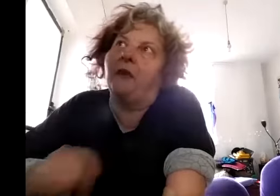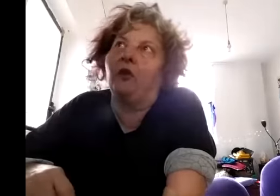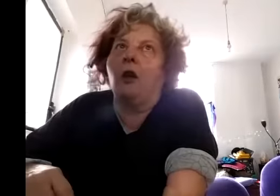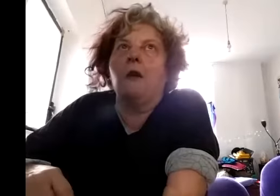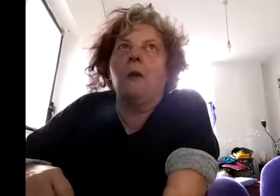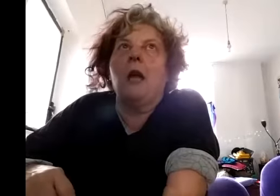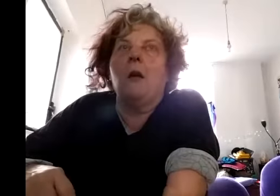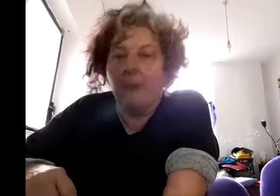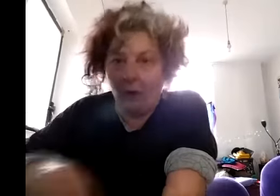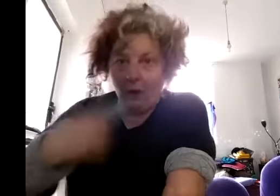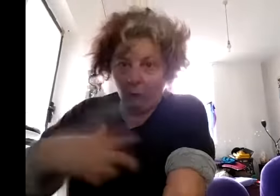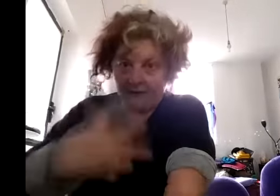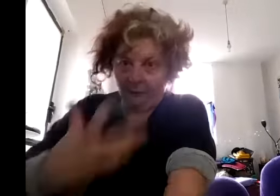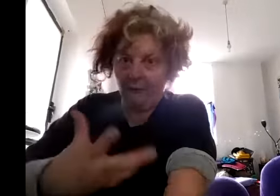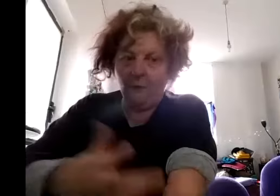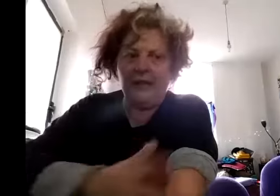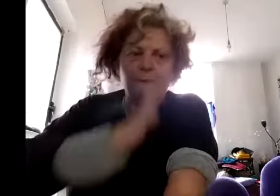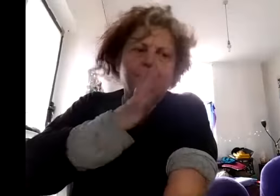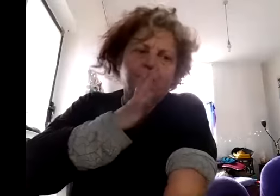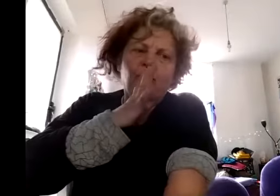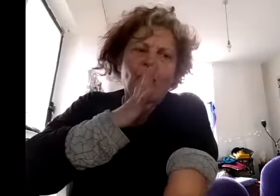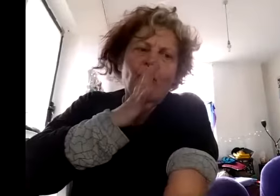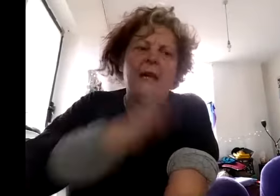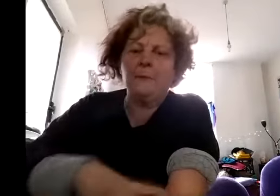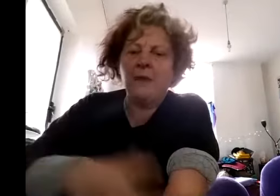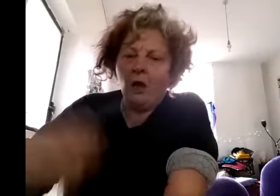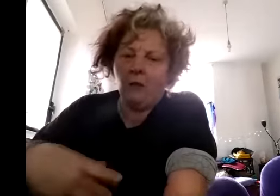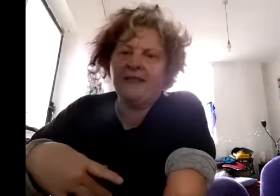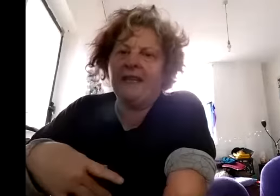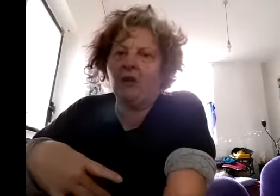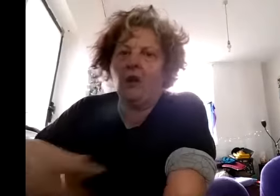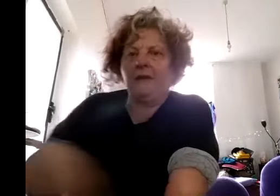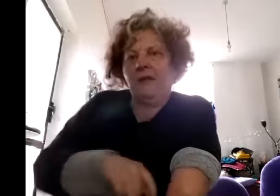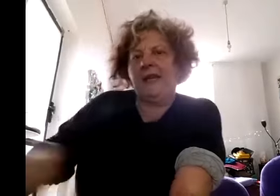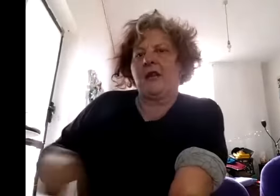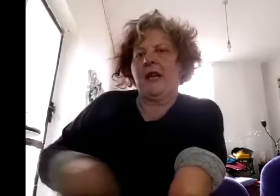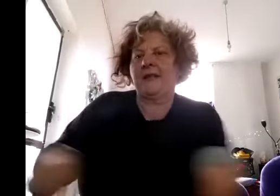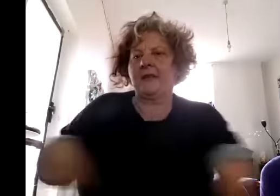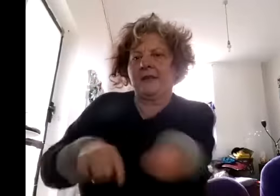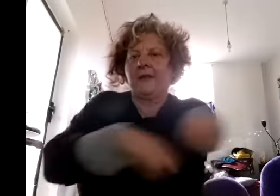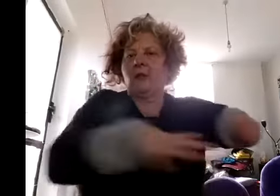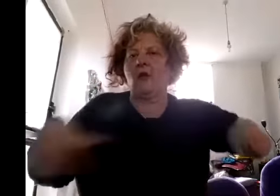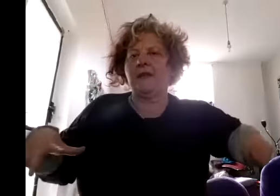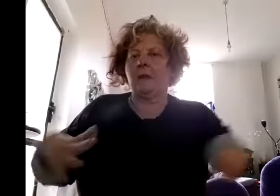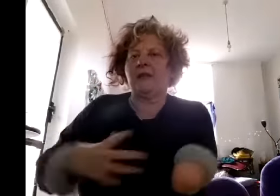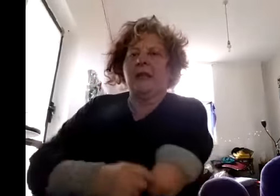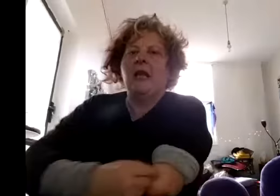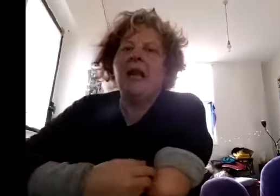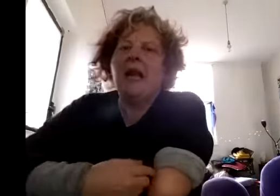show um that i wasn't performing at um i was outside hares and hares they have little coffee tables there and a